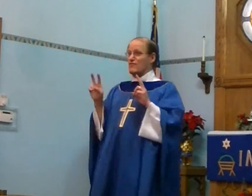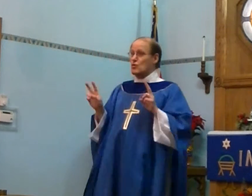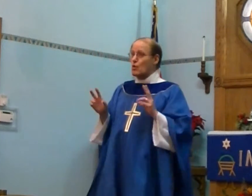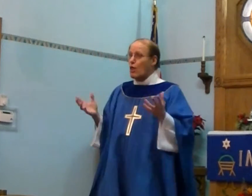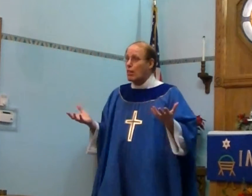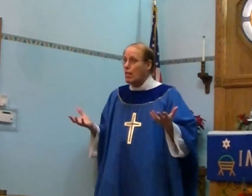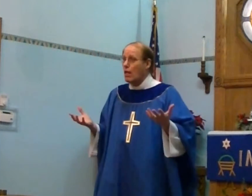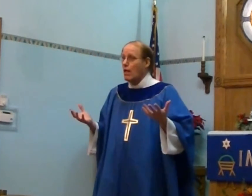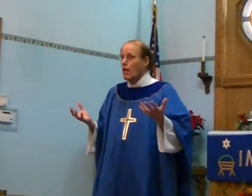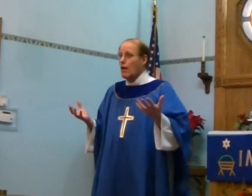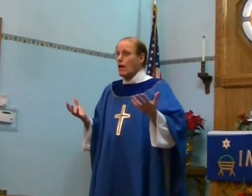funeral